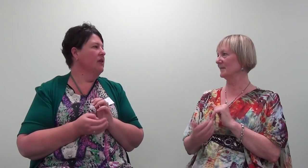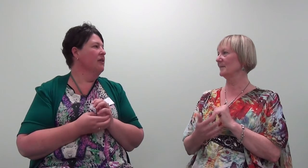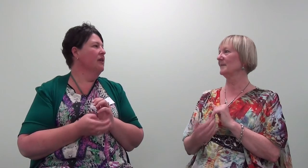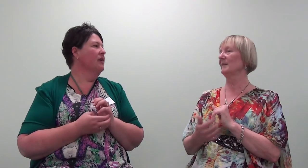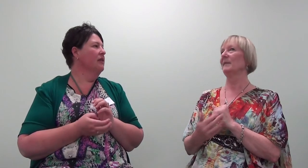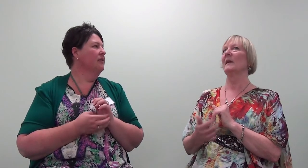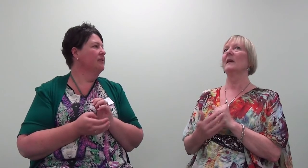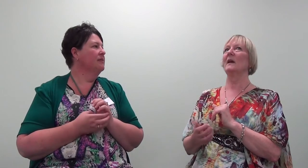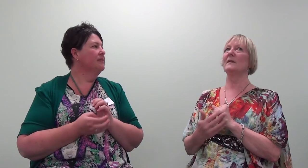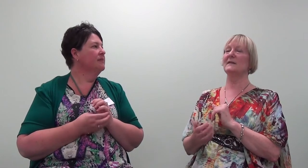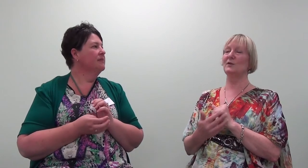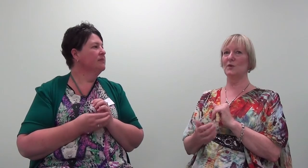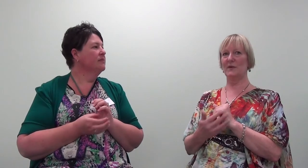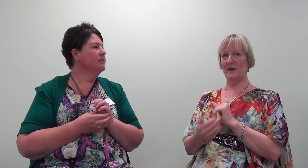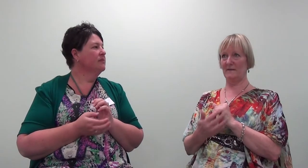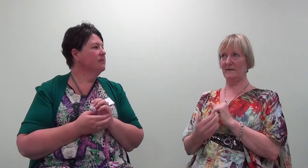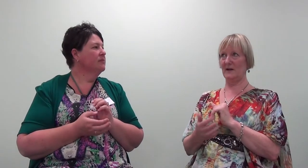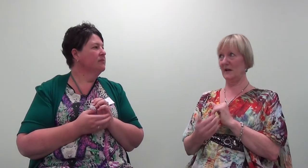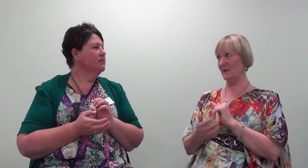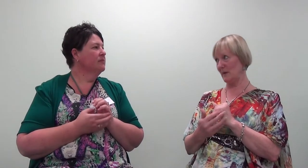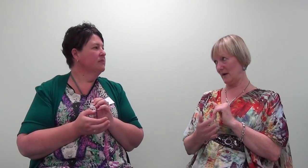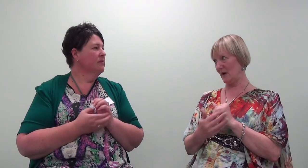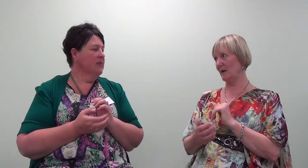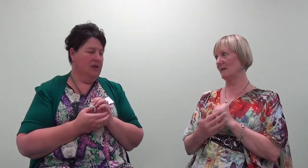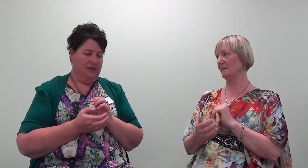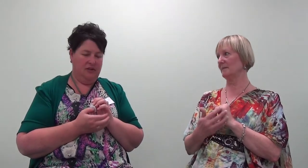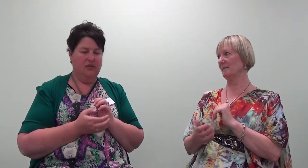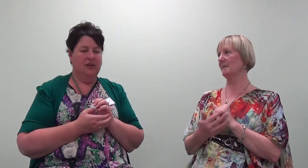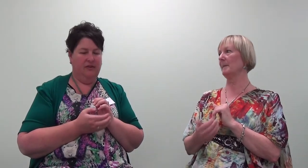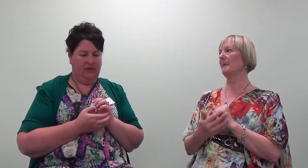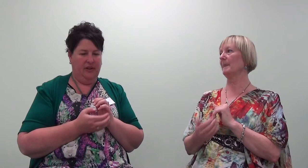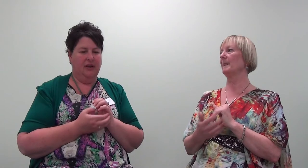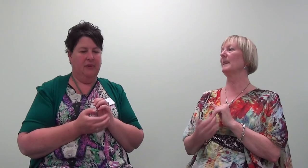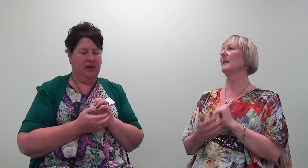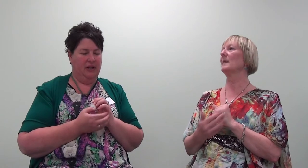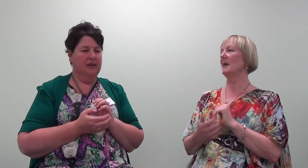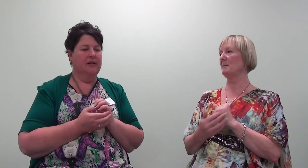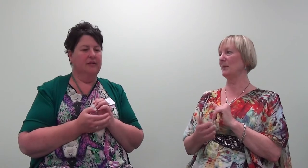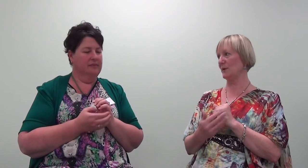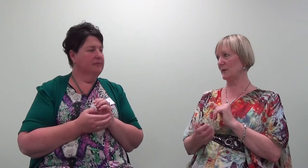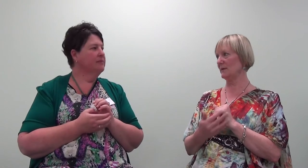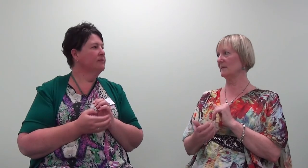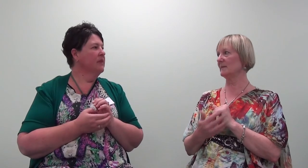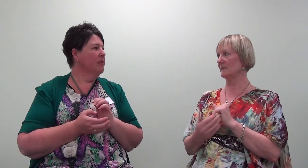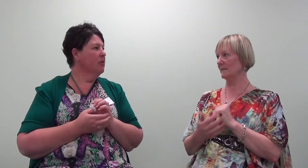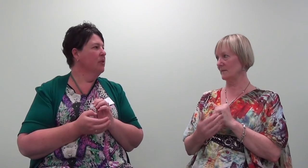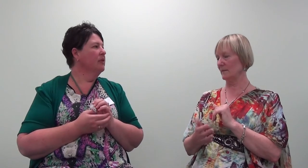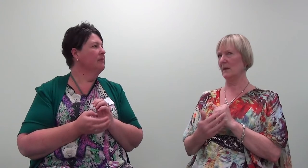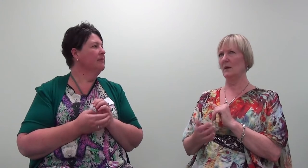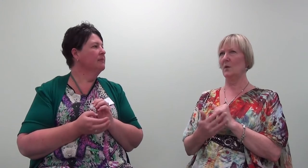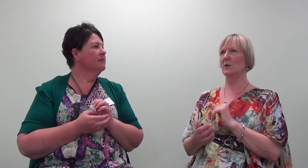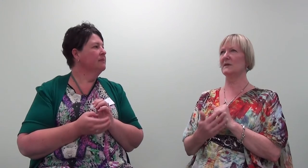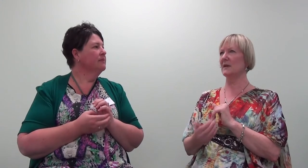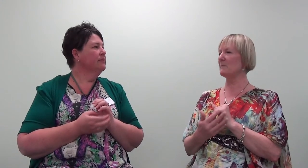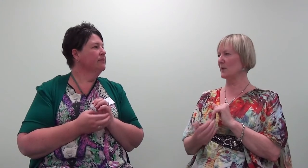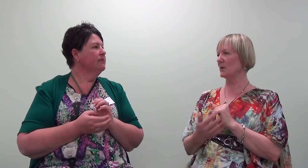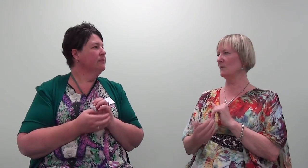to go there. And I've still got that feeling in my neck. And I've still got that feeling in my neck. That burden. That burden. What's that burden